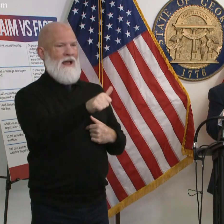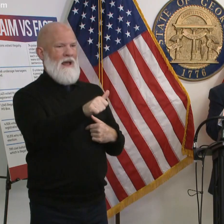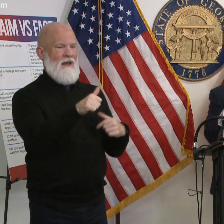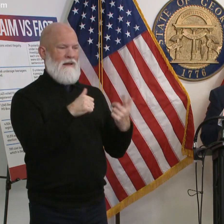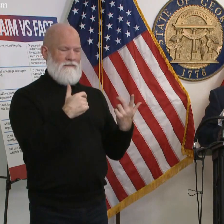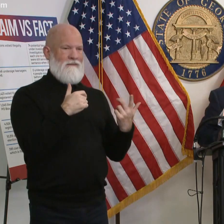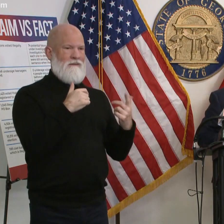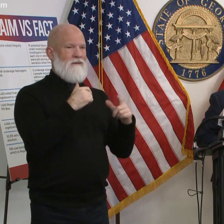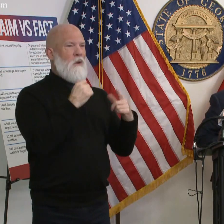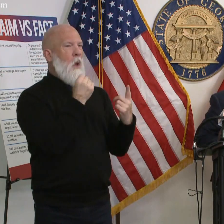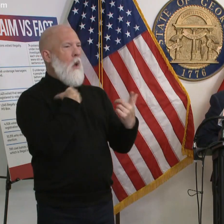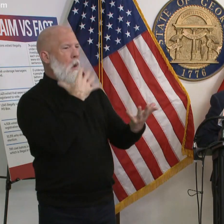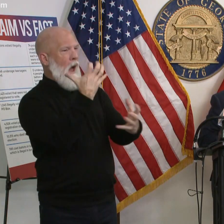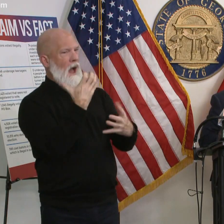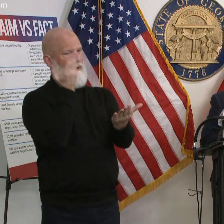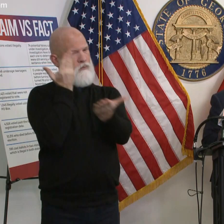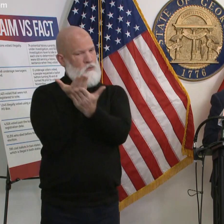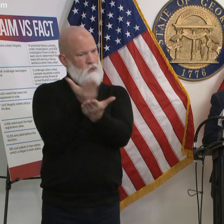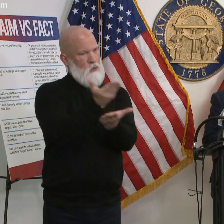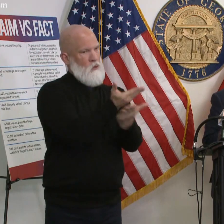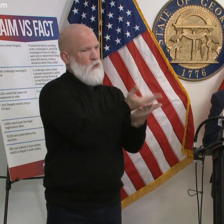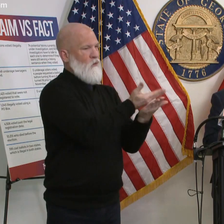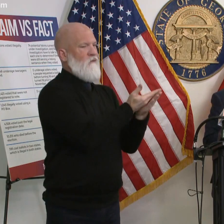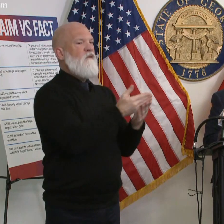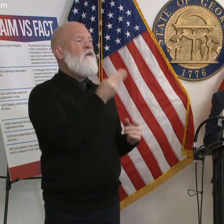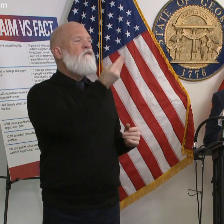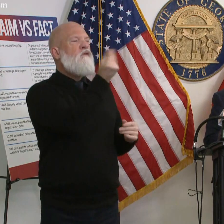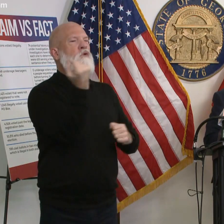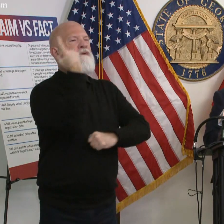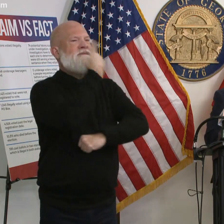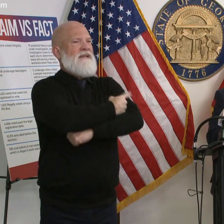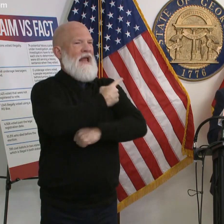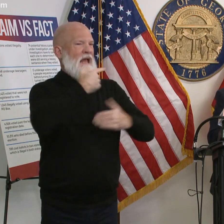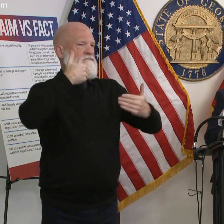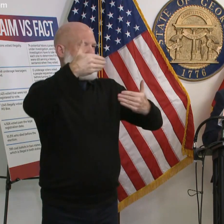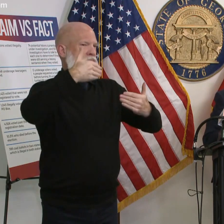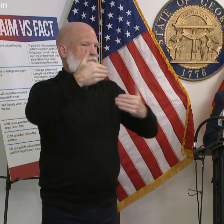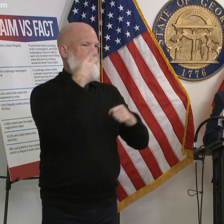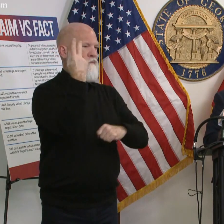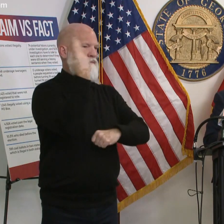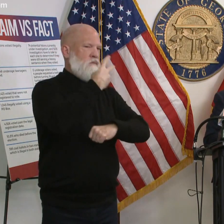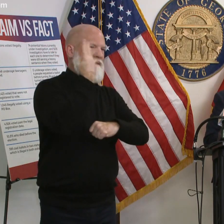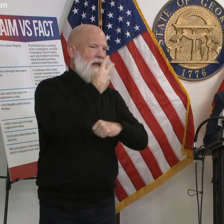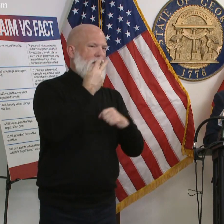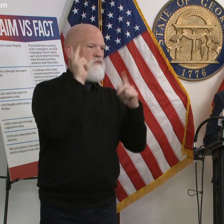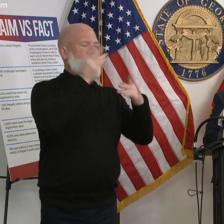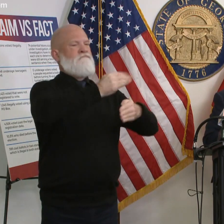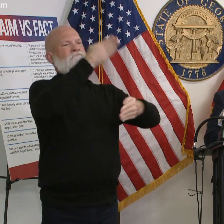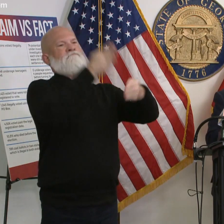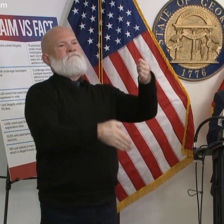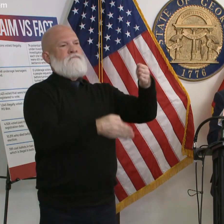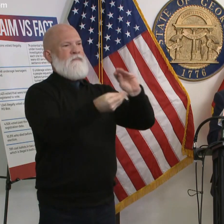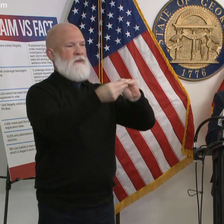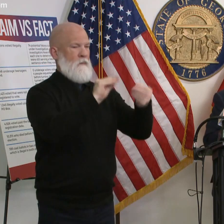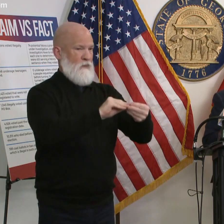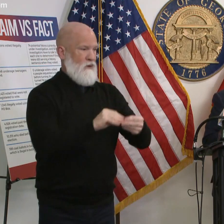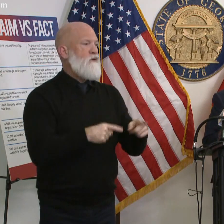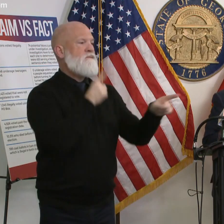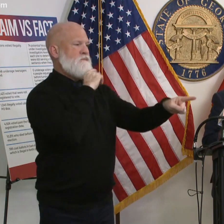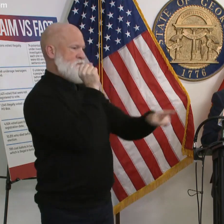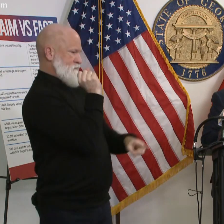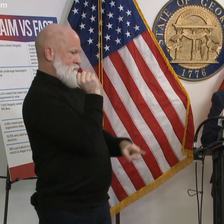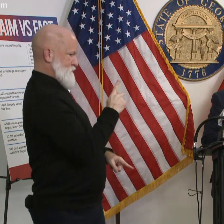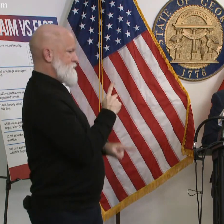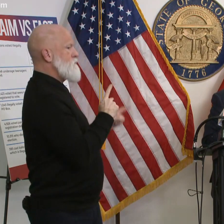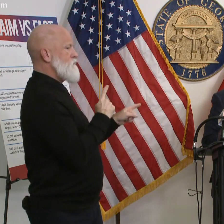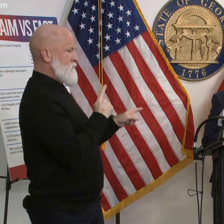from the polling that we've seen so a couple of days before we can start seeing the final numbers yes again as best as we can tell if it's